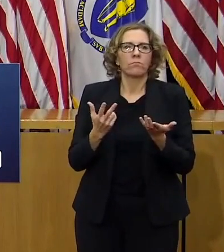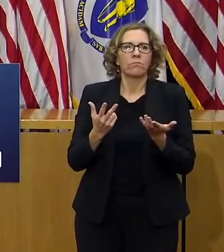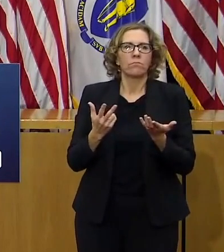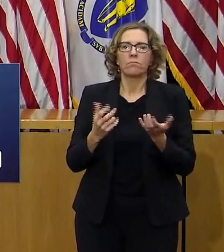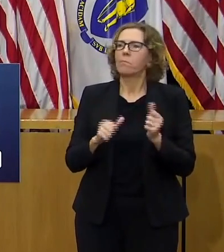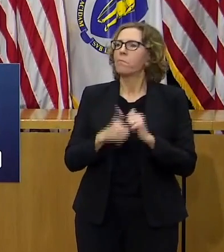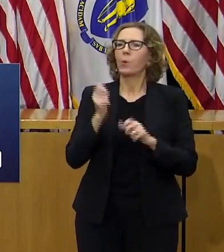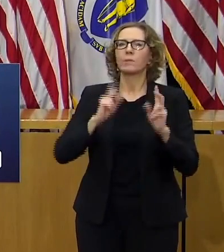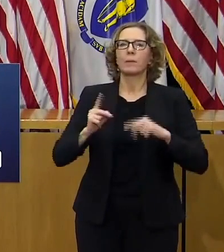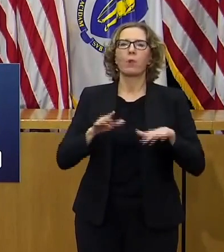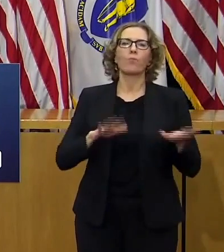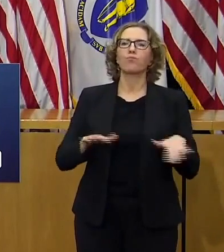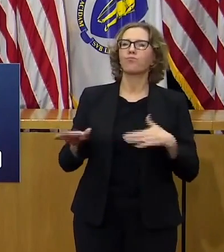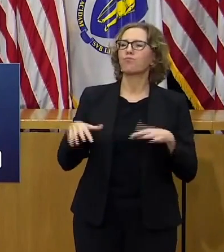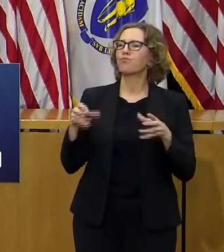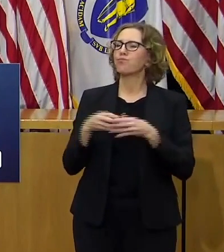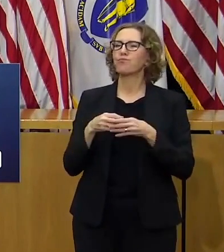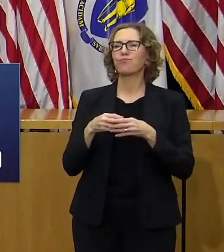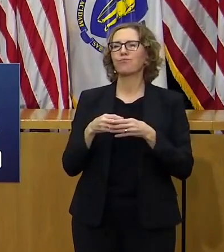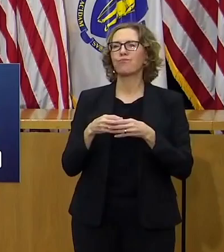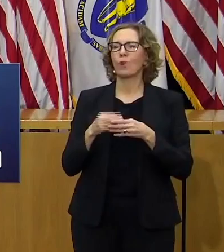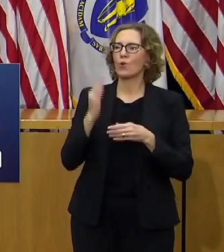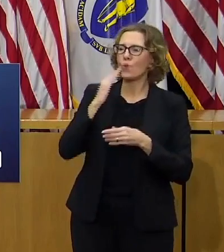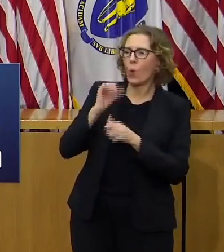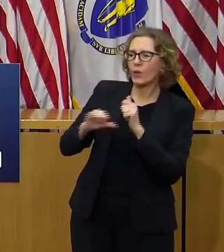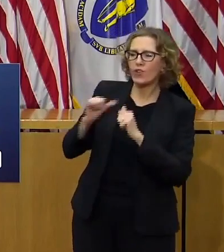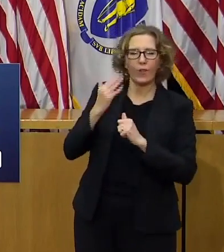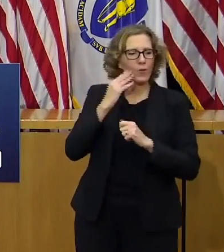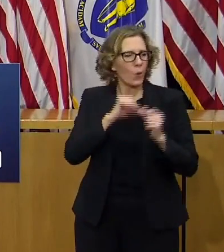among people who are informal with each other